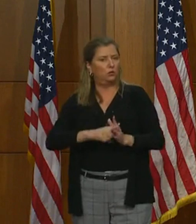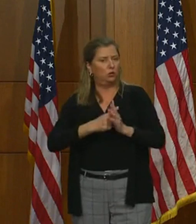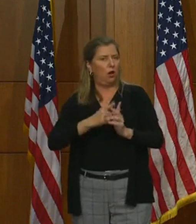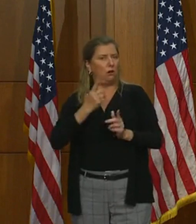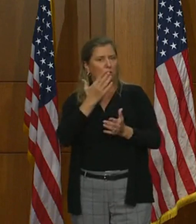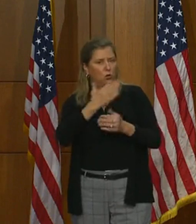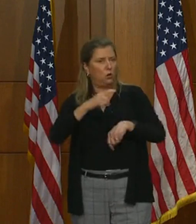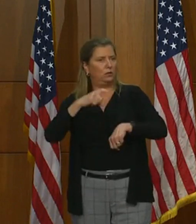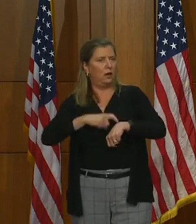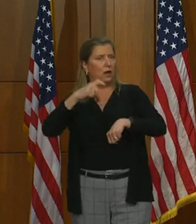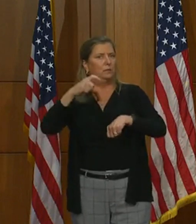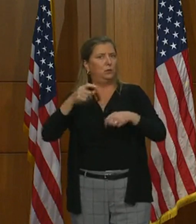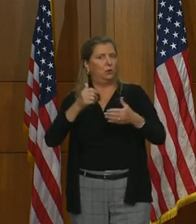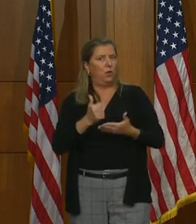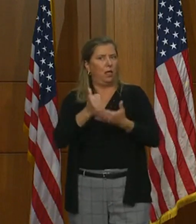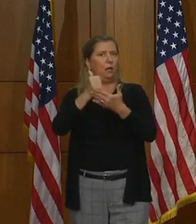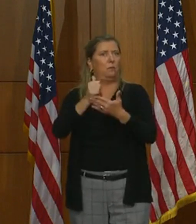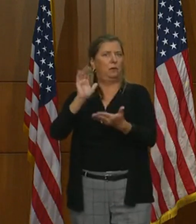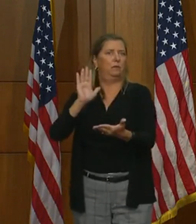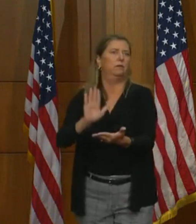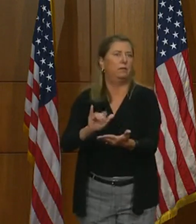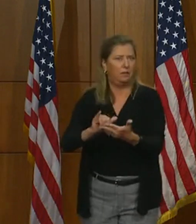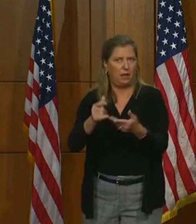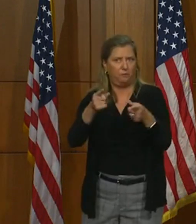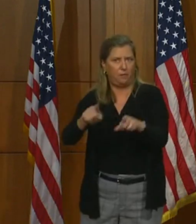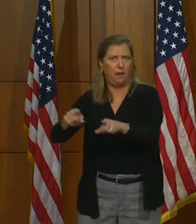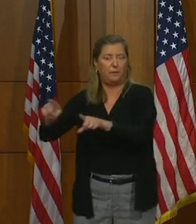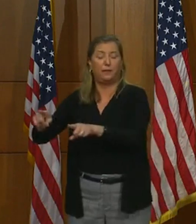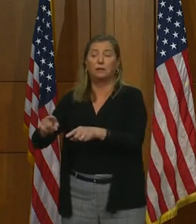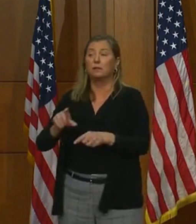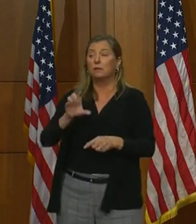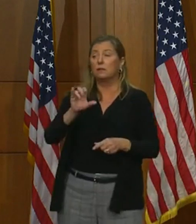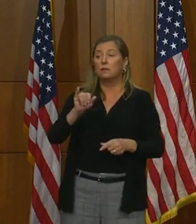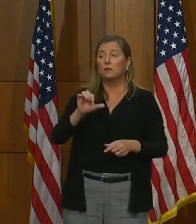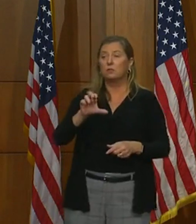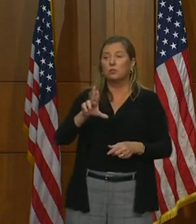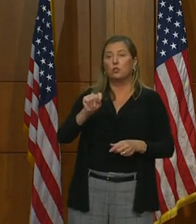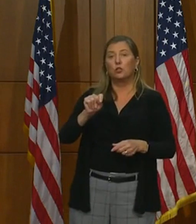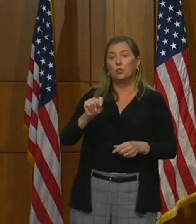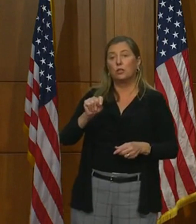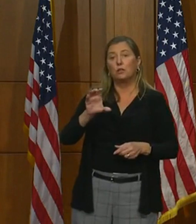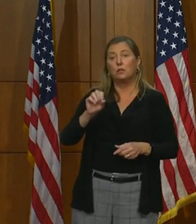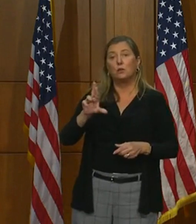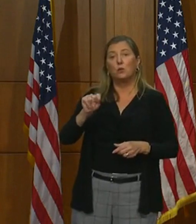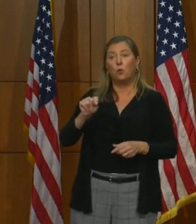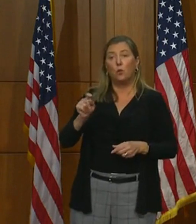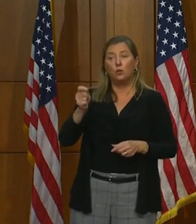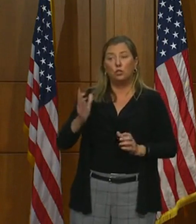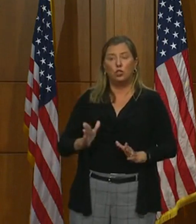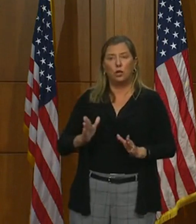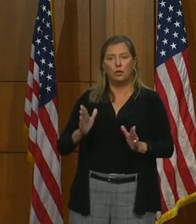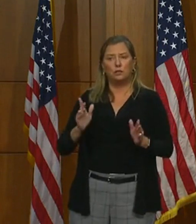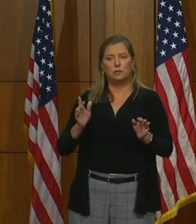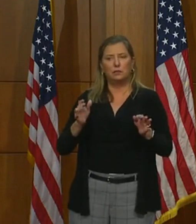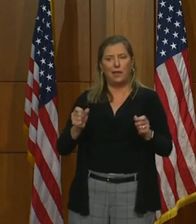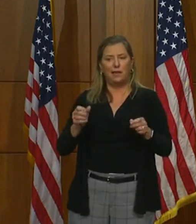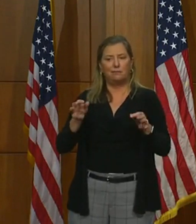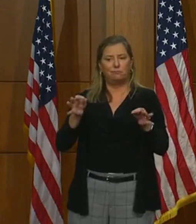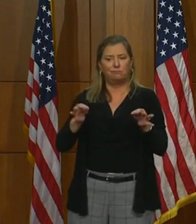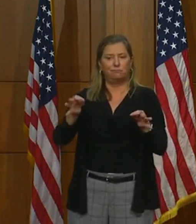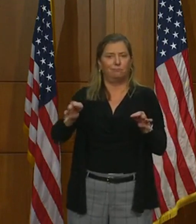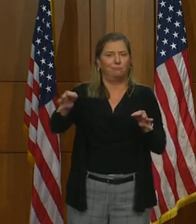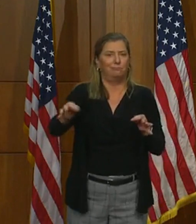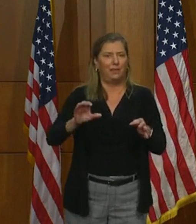to help with this. In the meantime, as I said, circuit court judges can adjust their dockets for the eviction